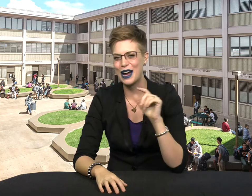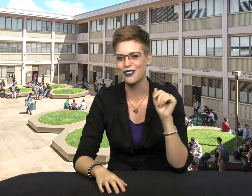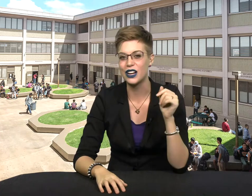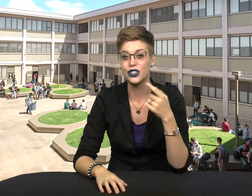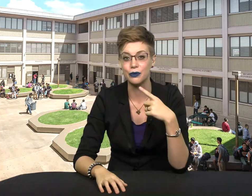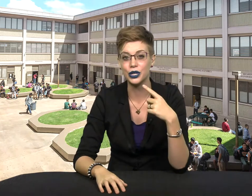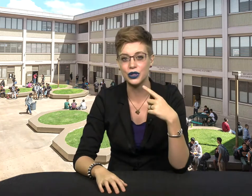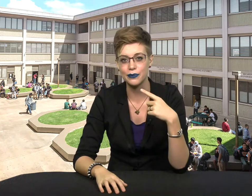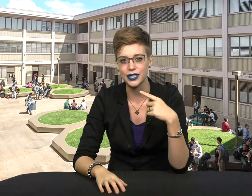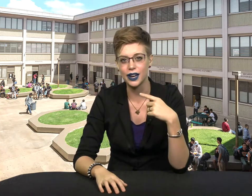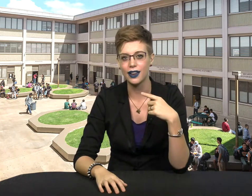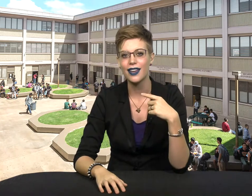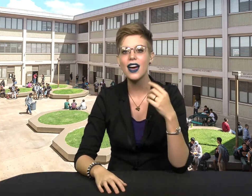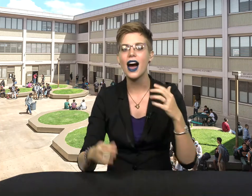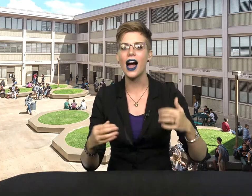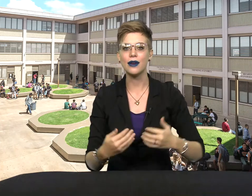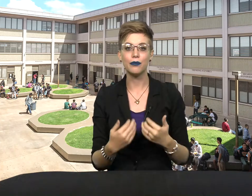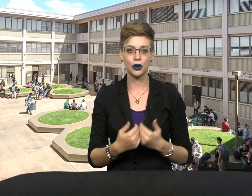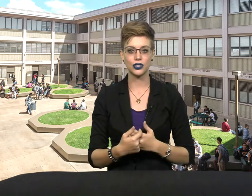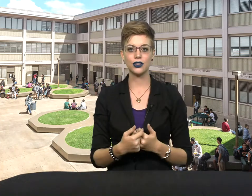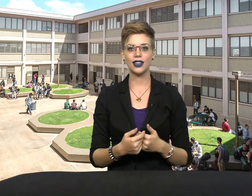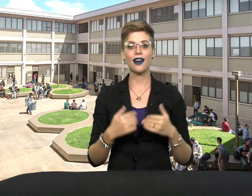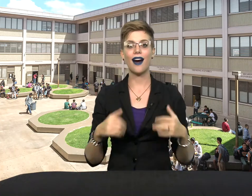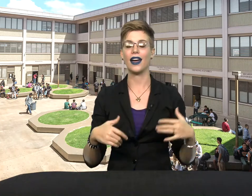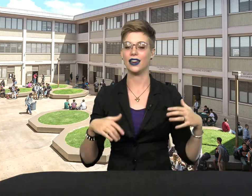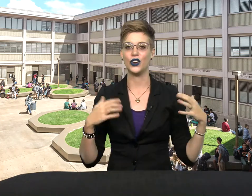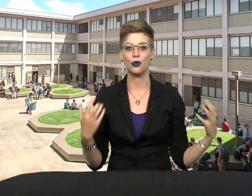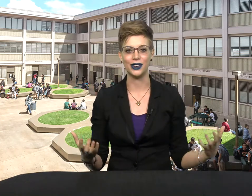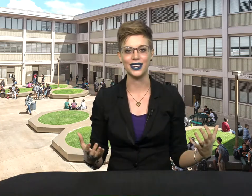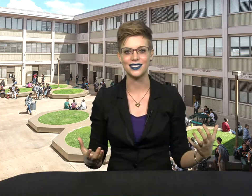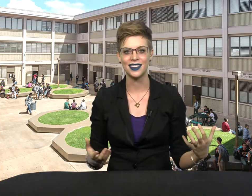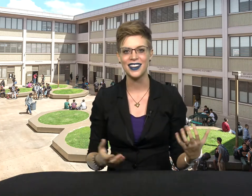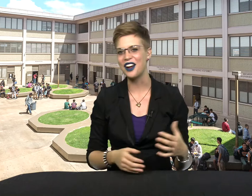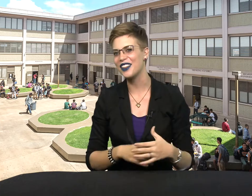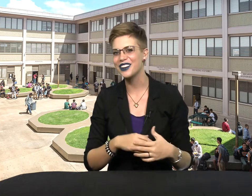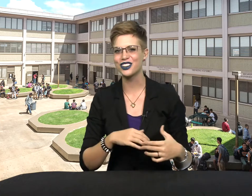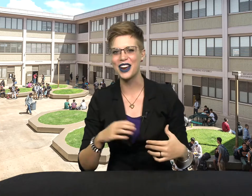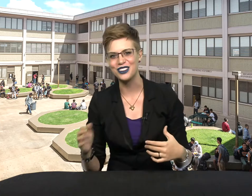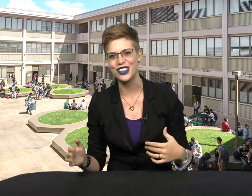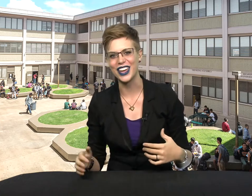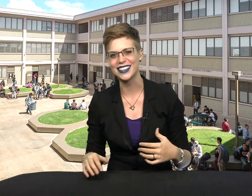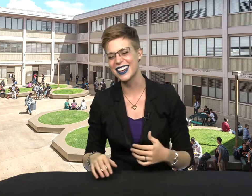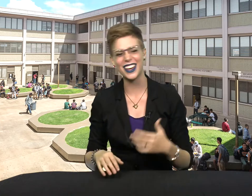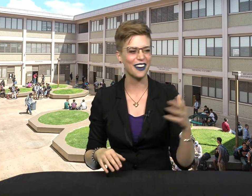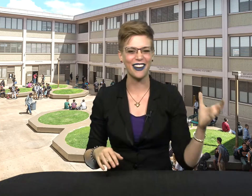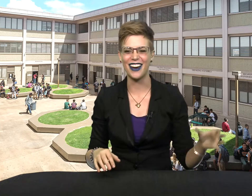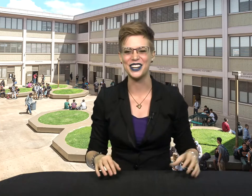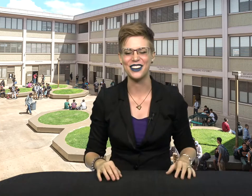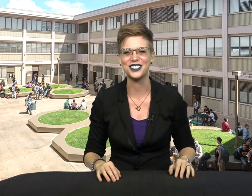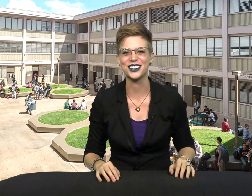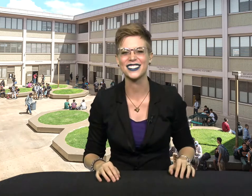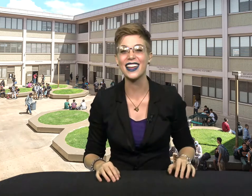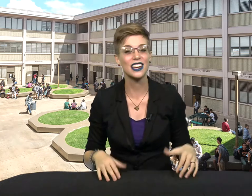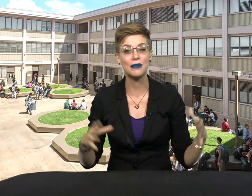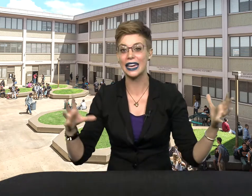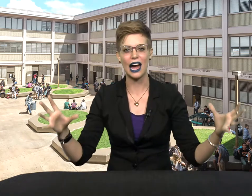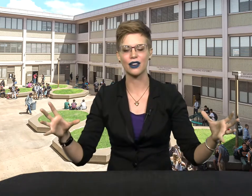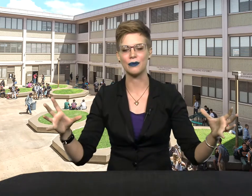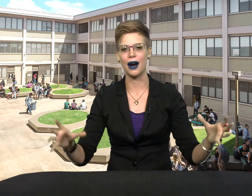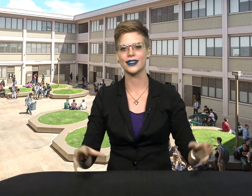around to the blue lipstick, I am personally high in openness. I like trying new things, I like going on adventures, I like being out of the box.